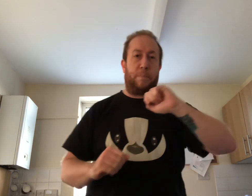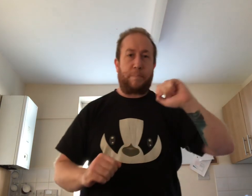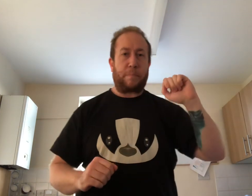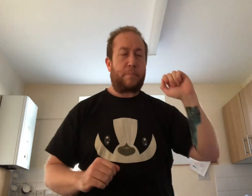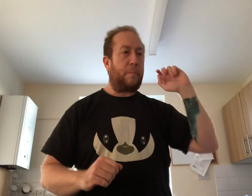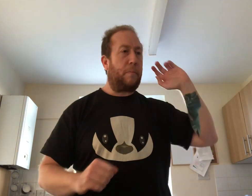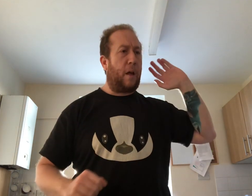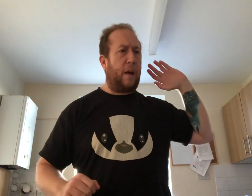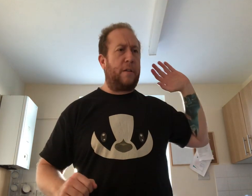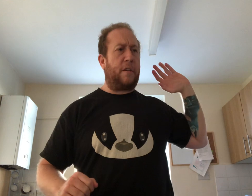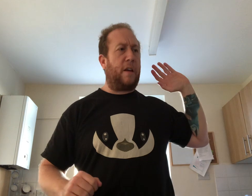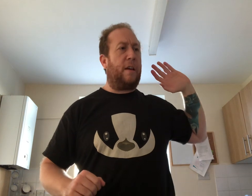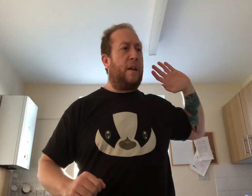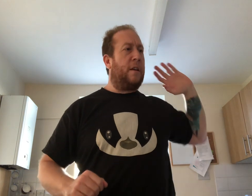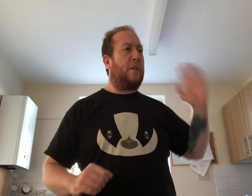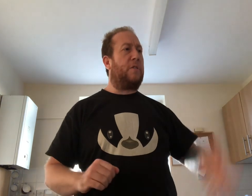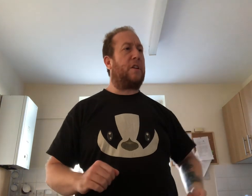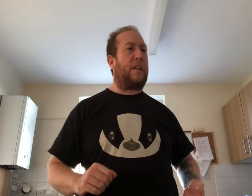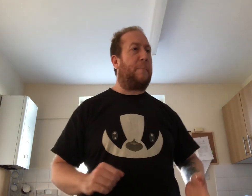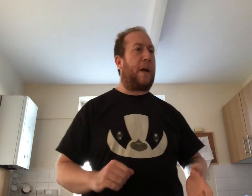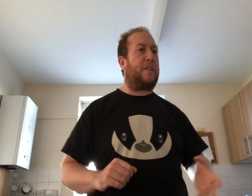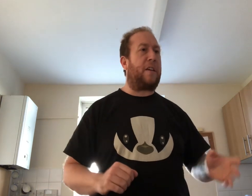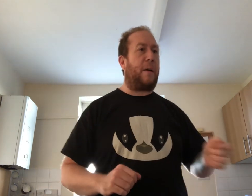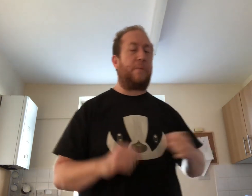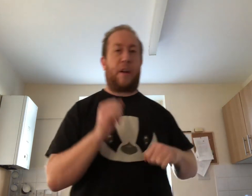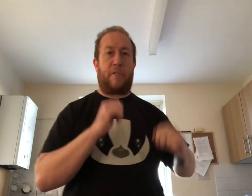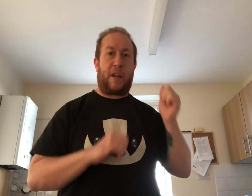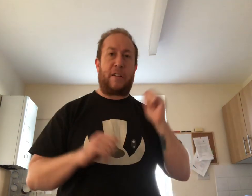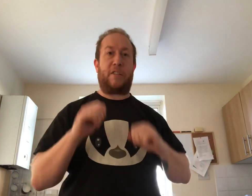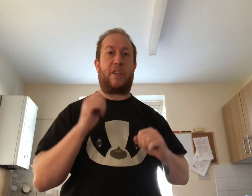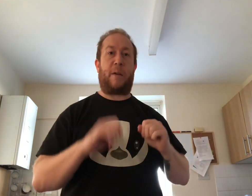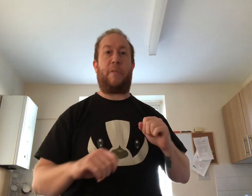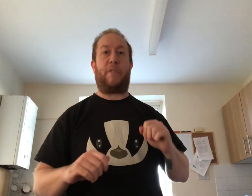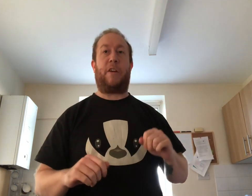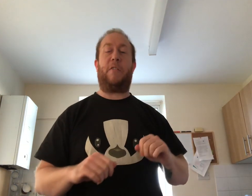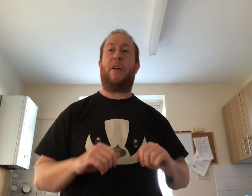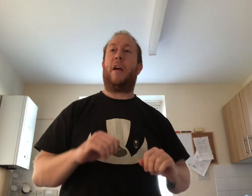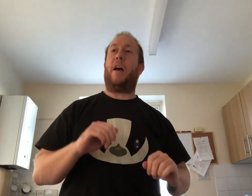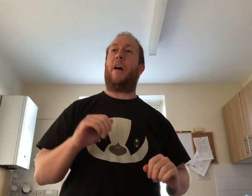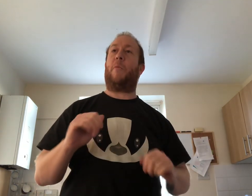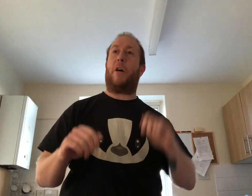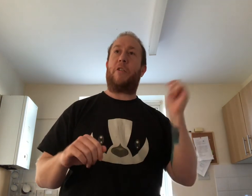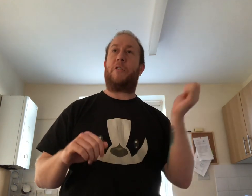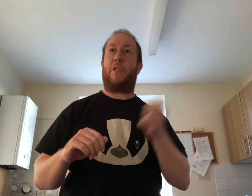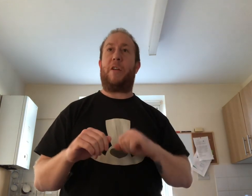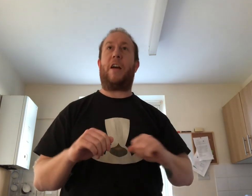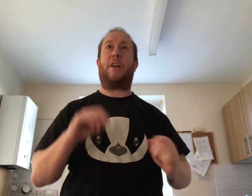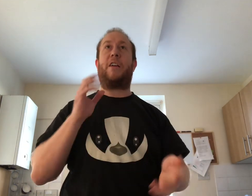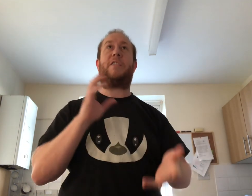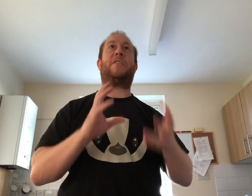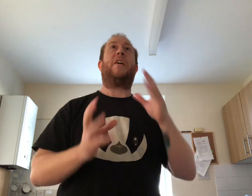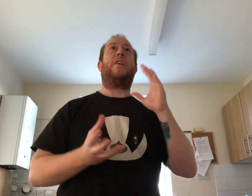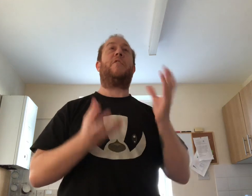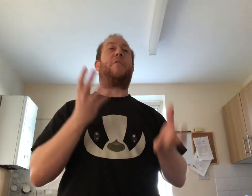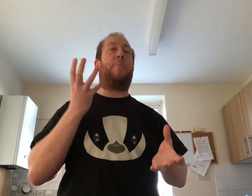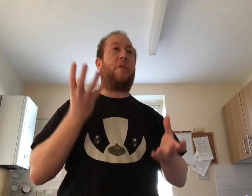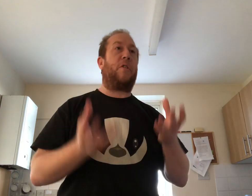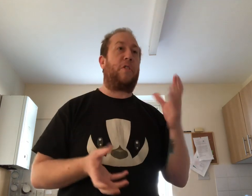and usually the manager comes over and has a chat with you while you're doing it I guess you can put your